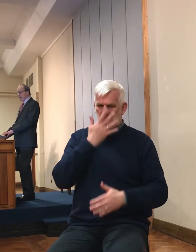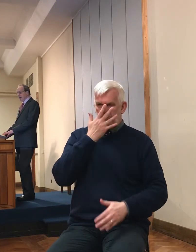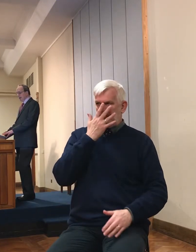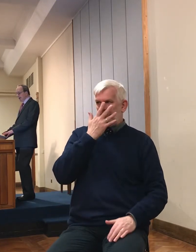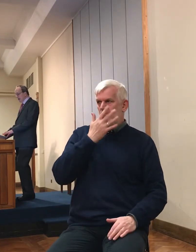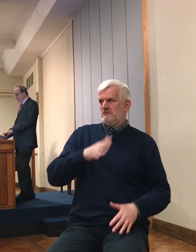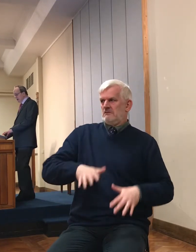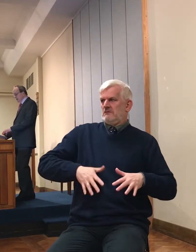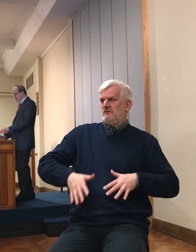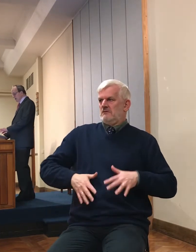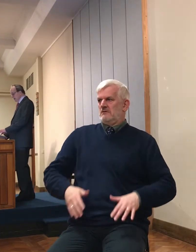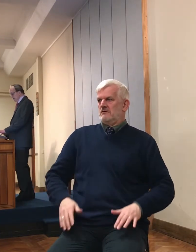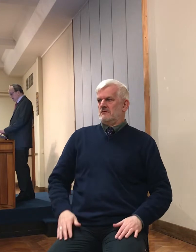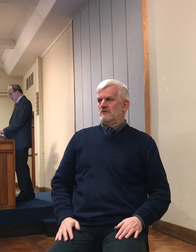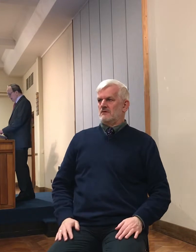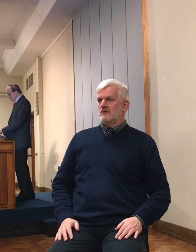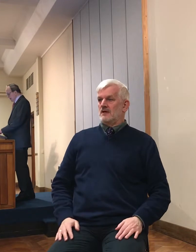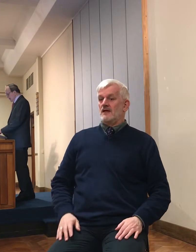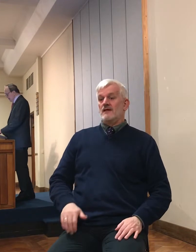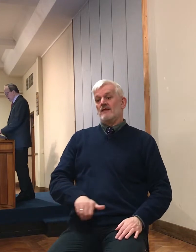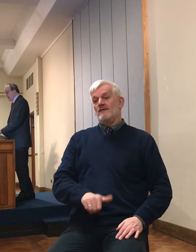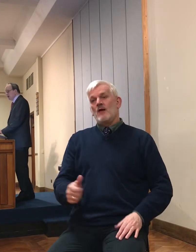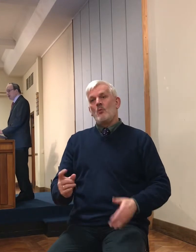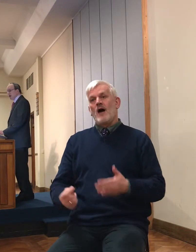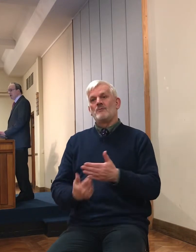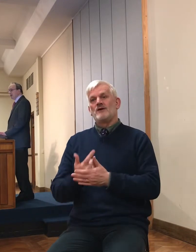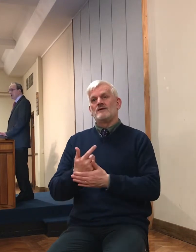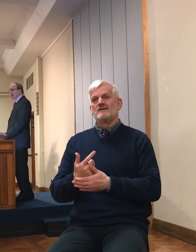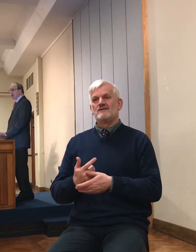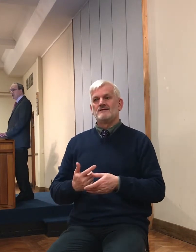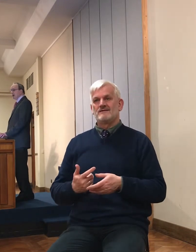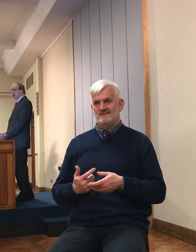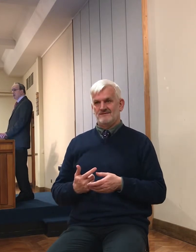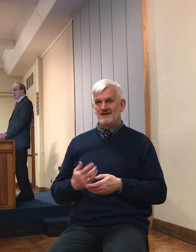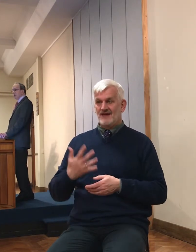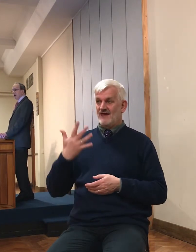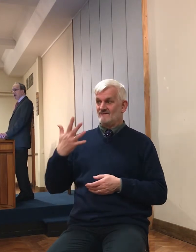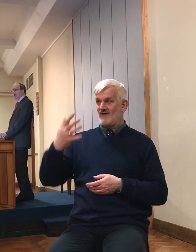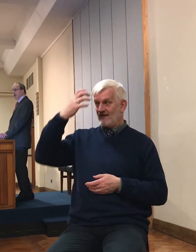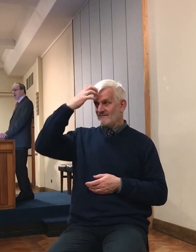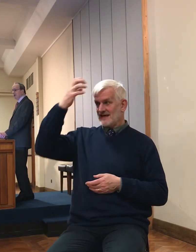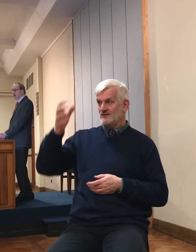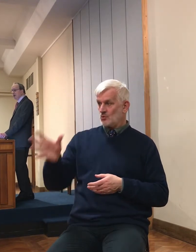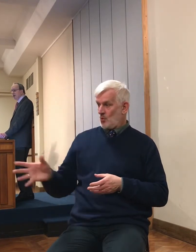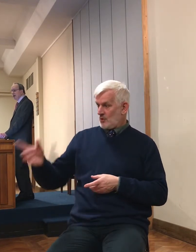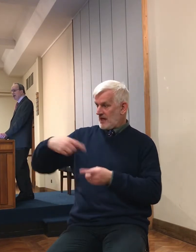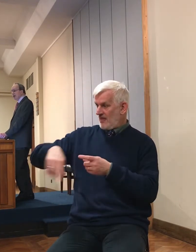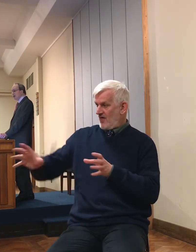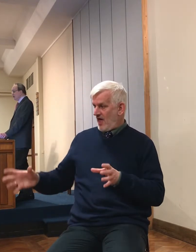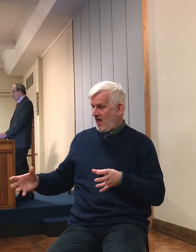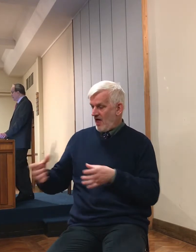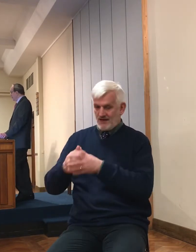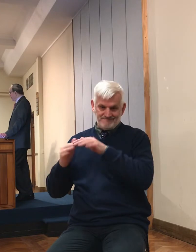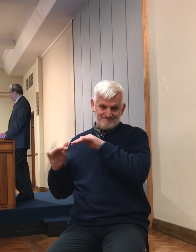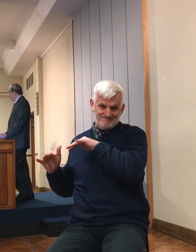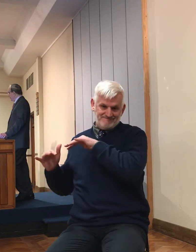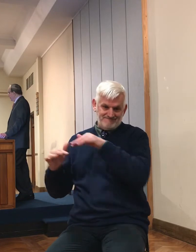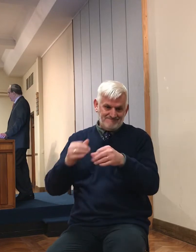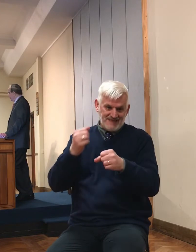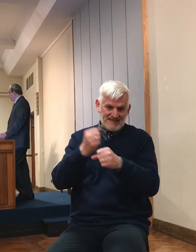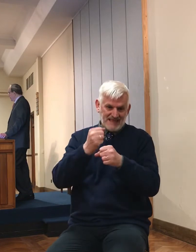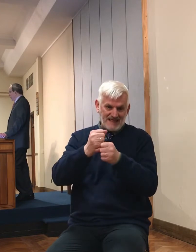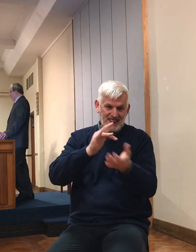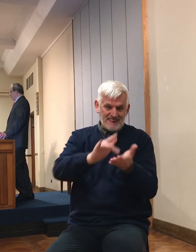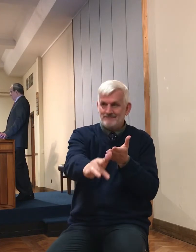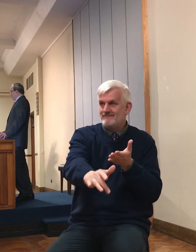And now, the Amorites are preparing in their fury to destroy them.